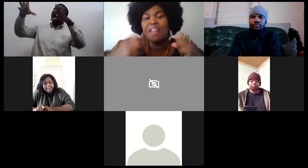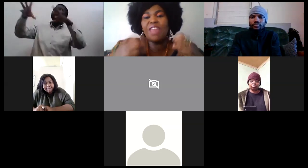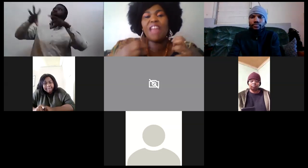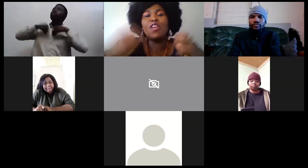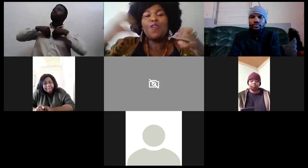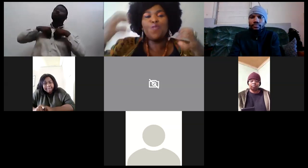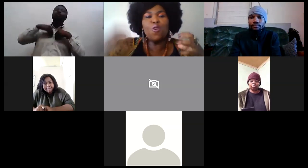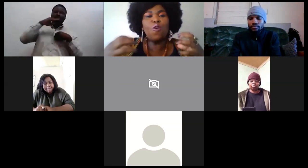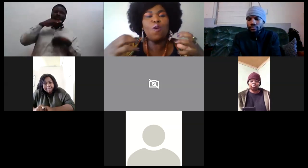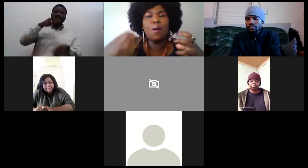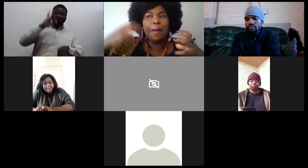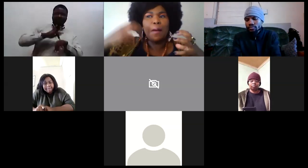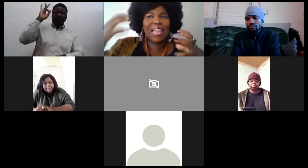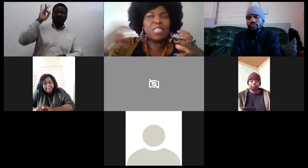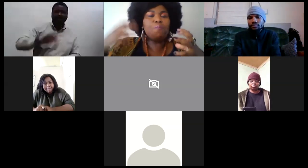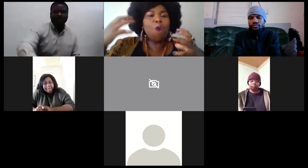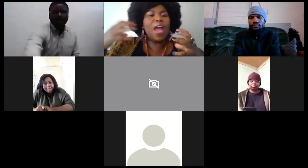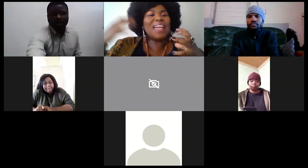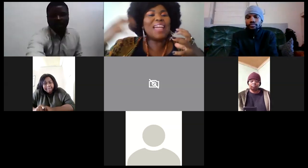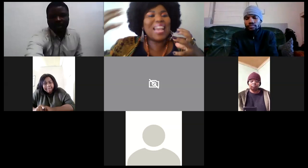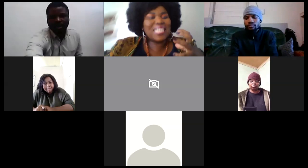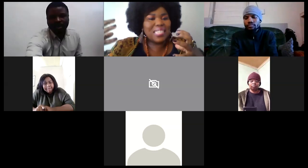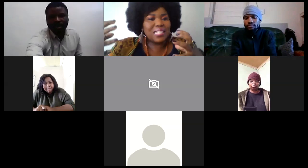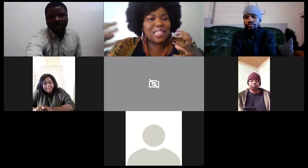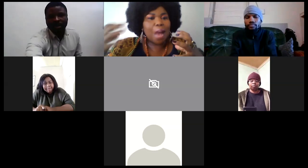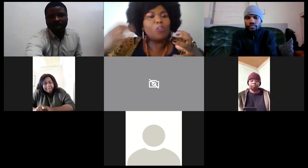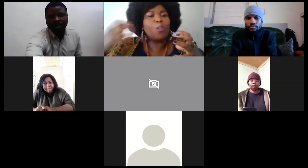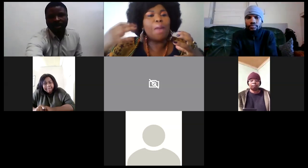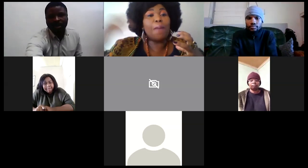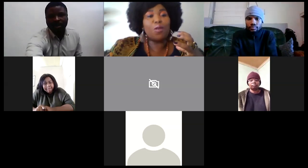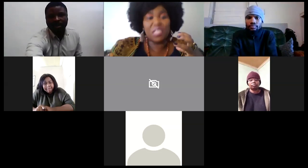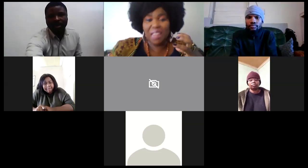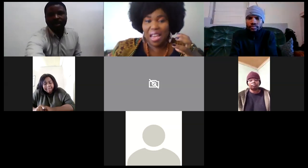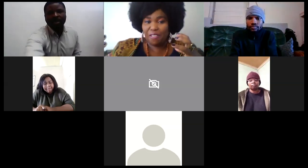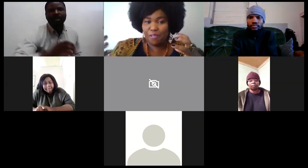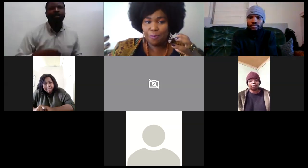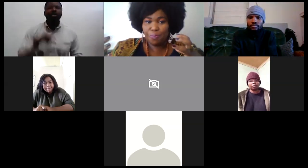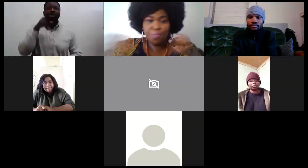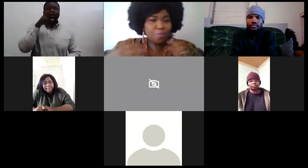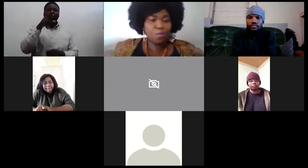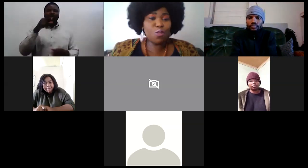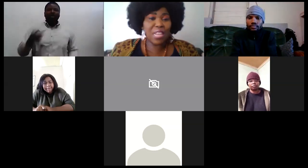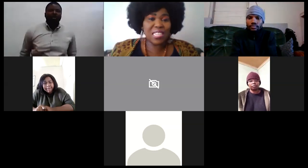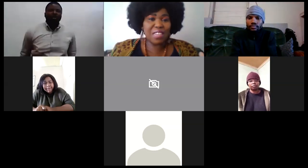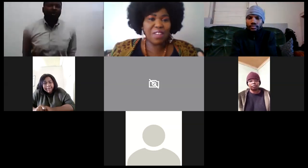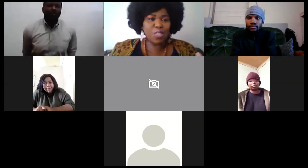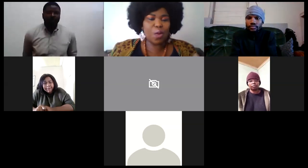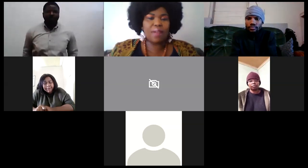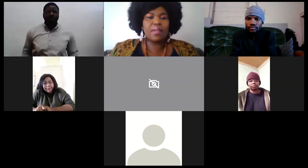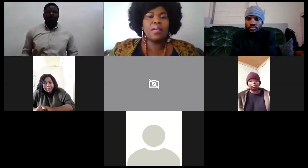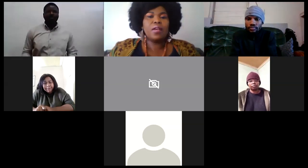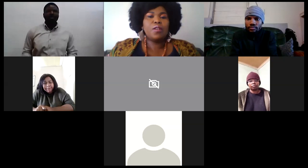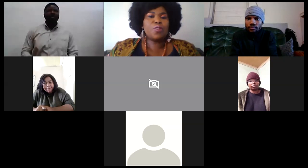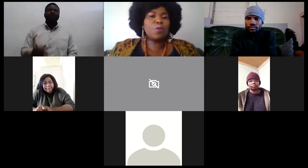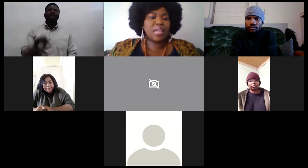then you get more enlightened about your purpose in life so that is the first